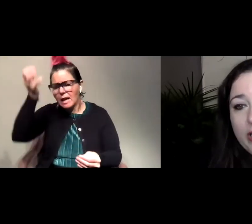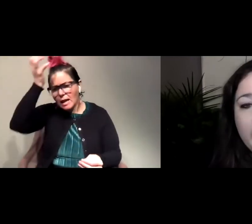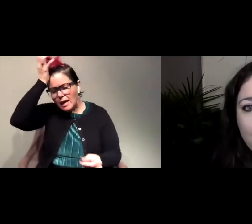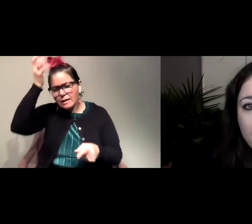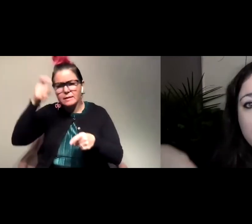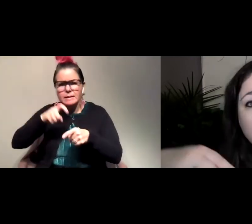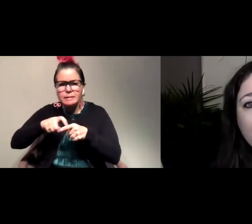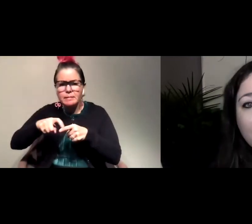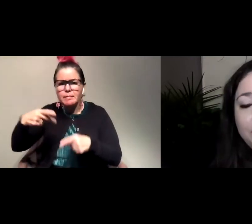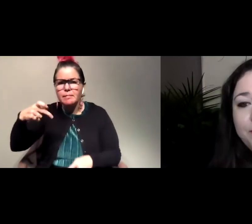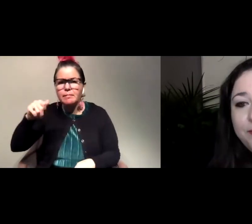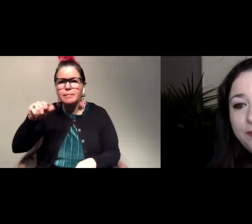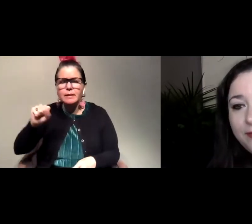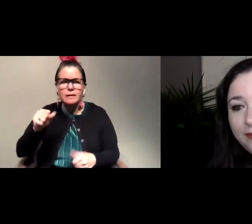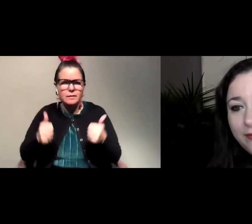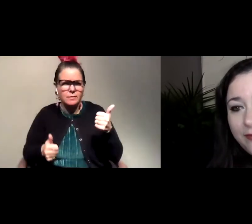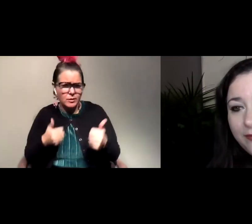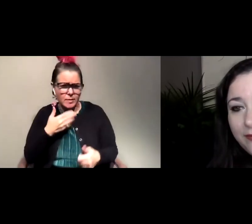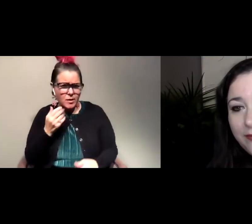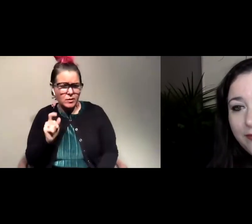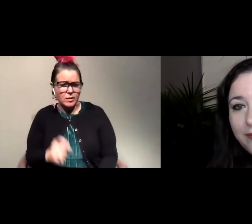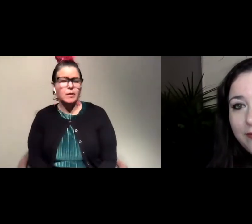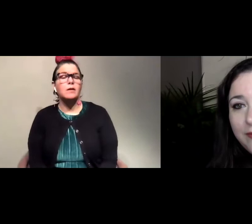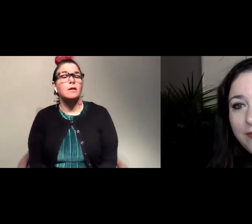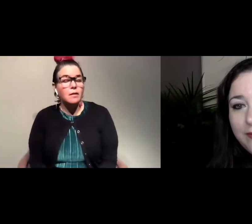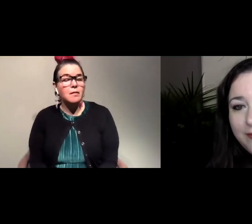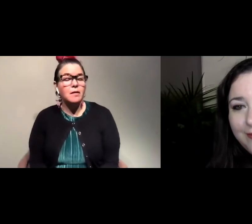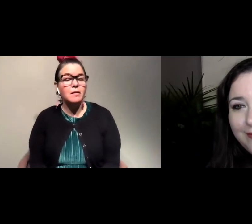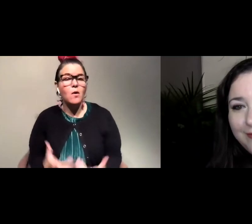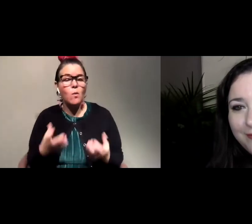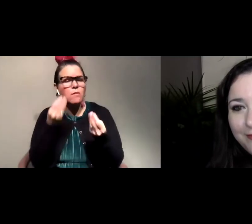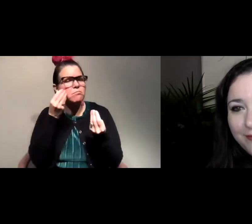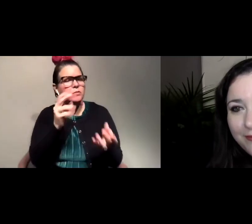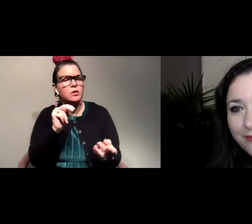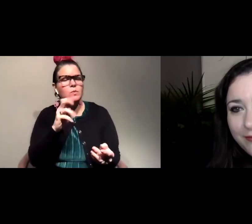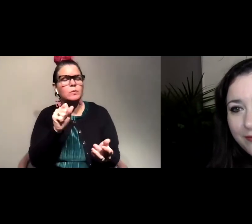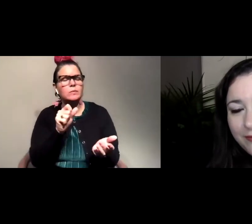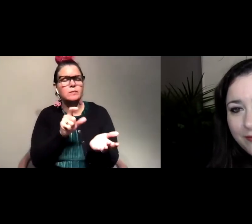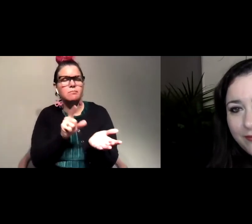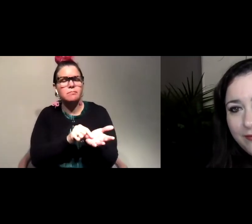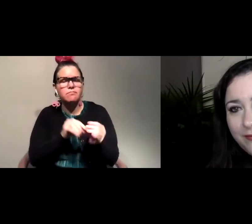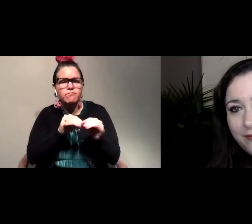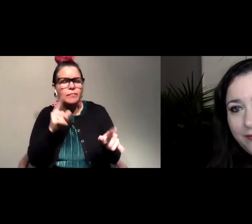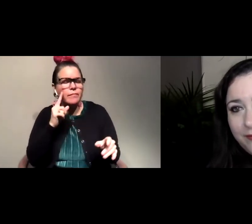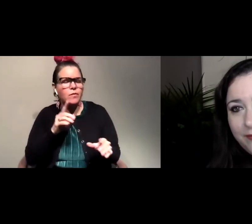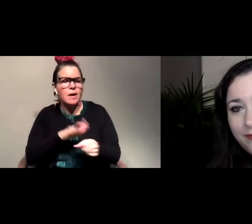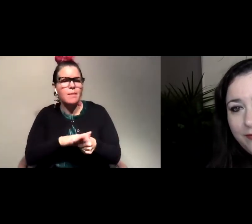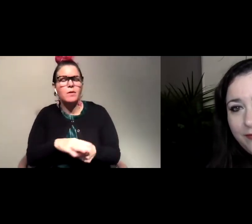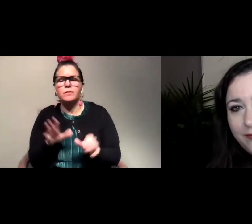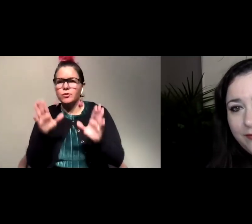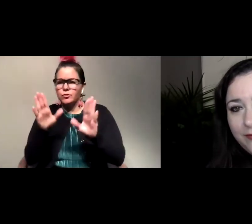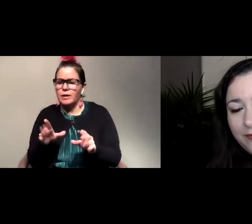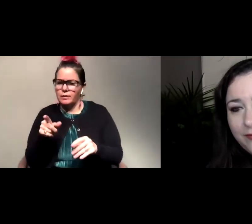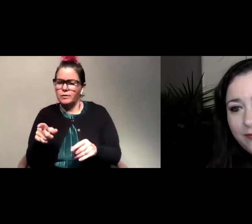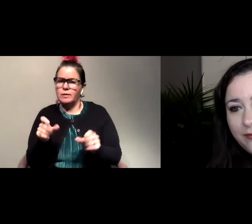out in our neighborhood newsletter oh that's awesome yeah and that's so great that you're getting to